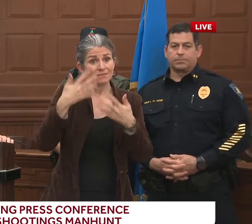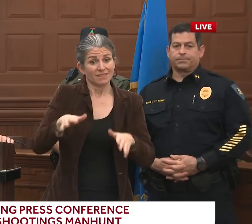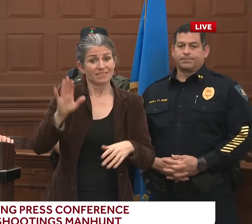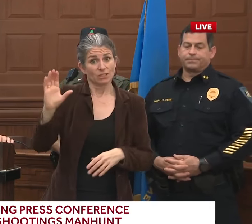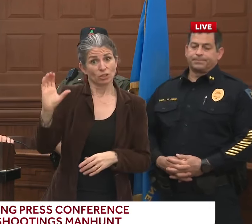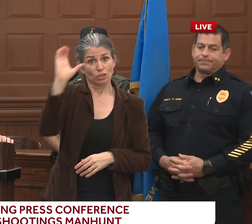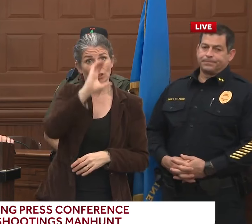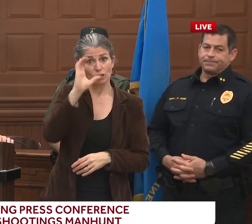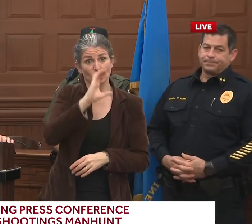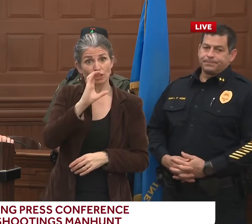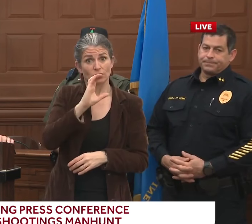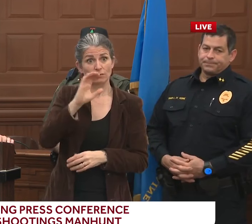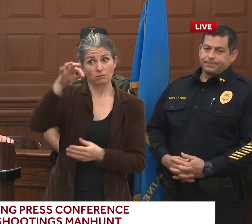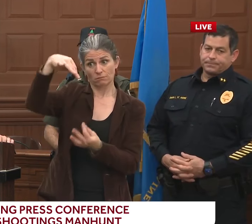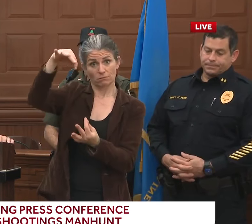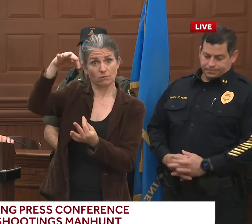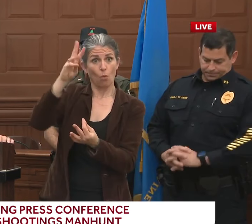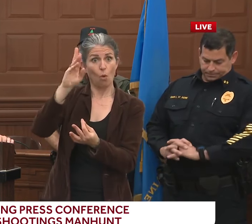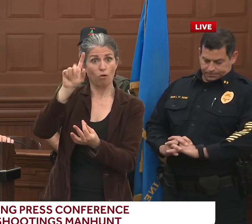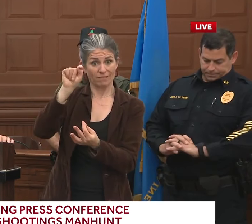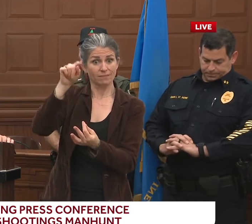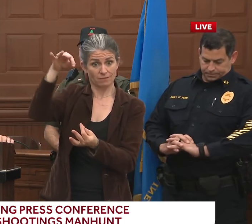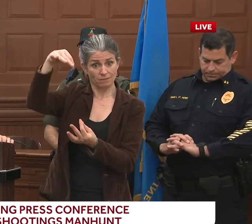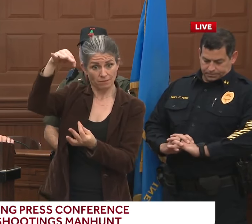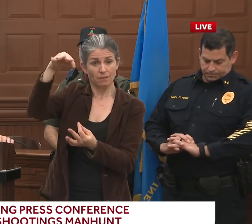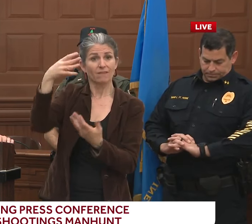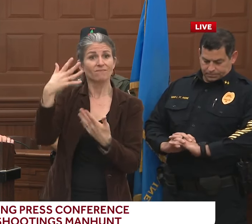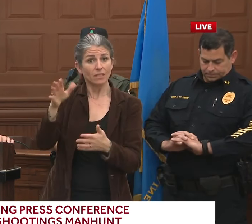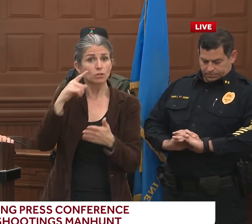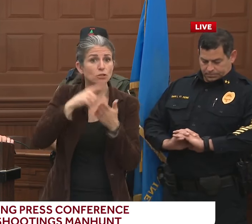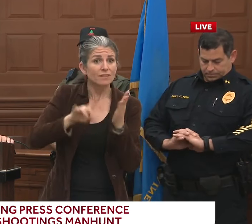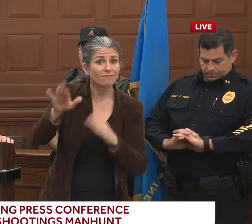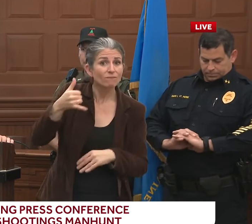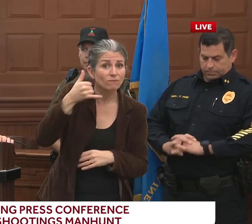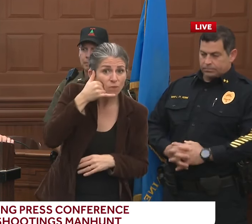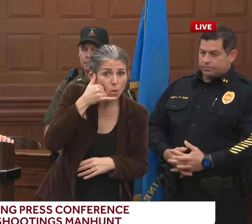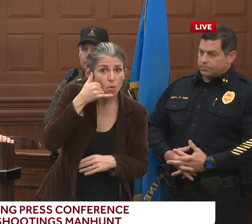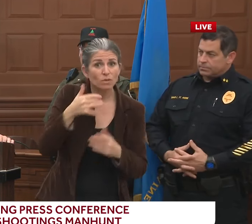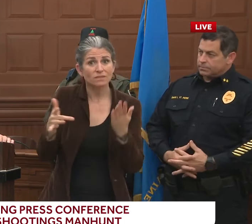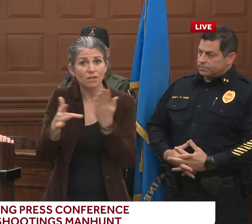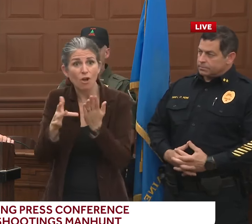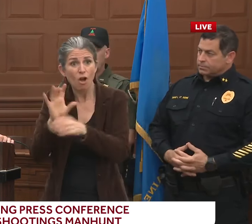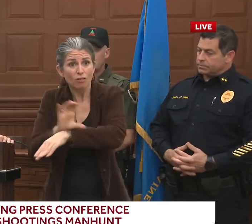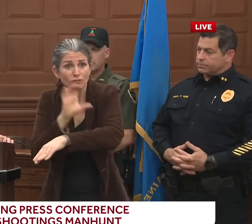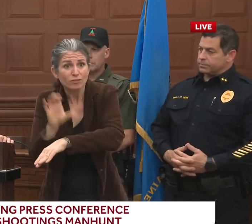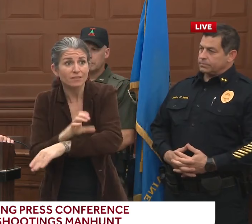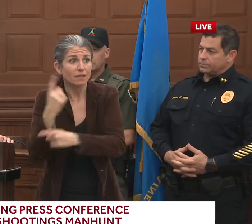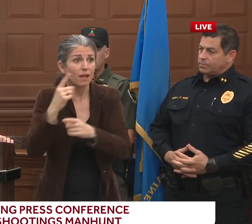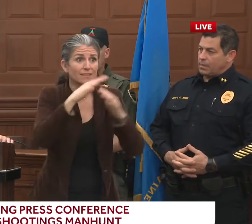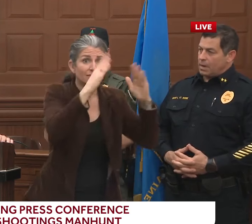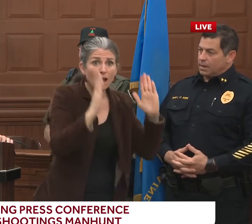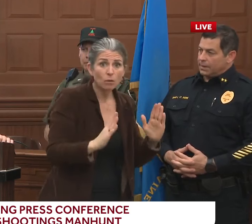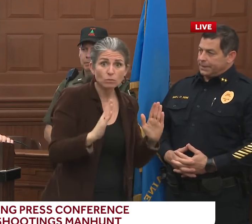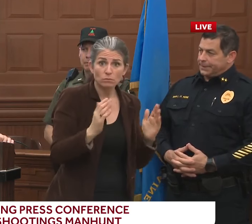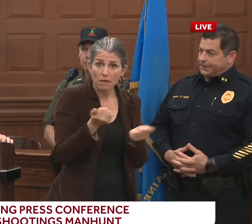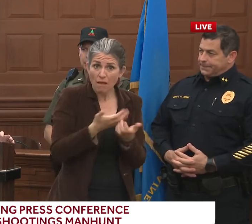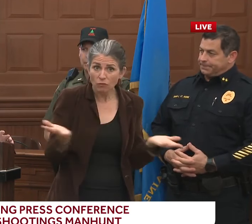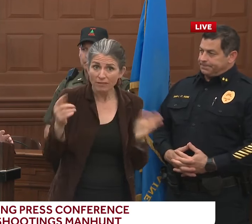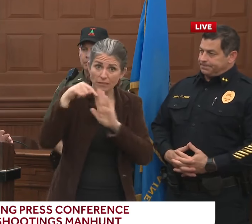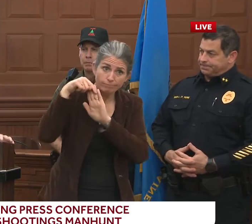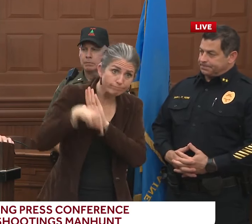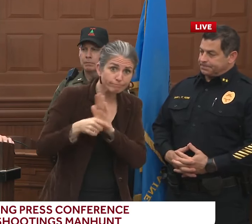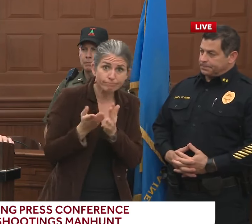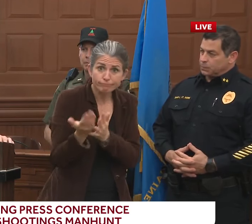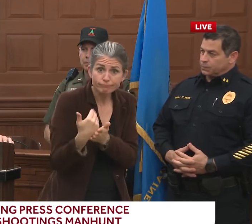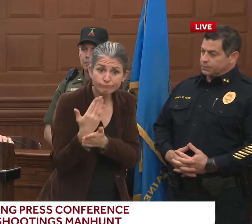Have you put all those search warrants in, or is there still others? There's still a lot of work to be done around the search warrant side of the house